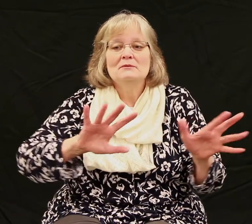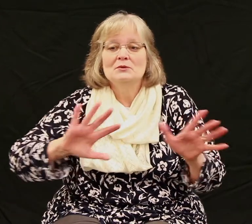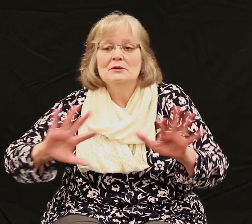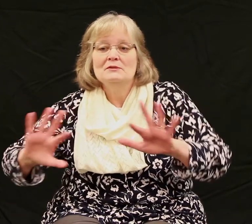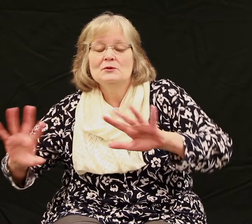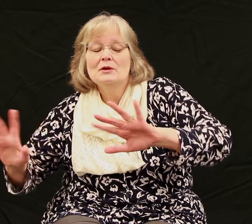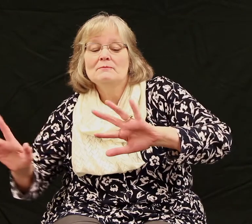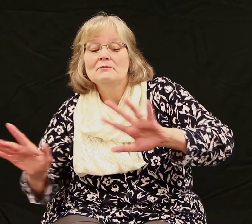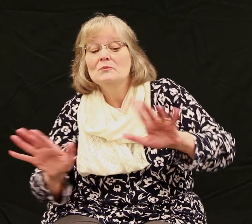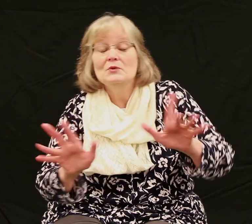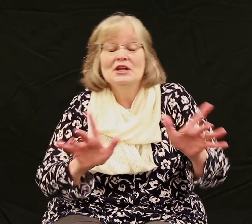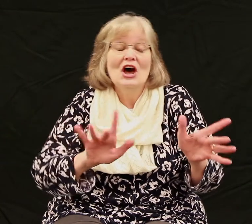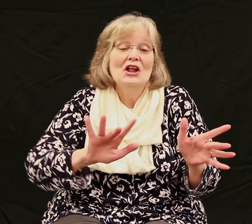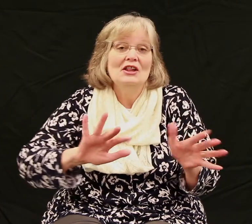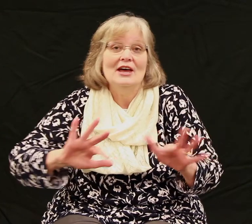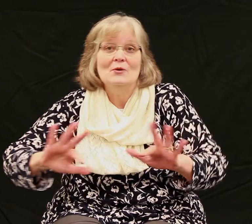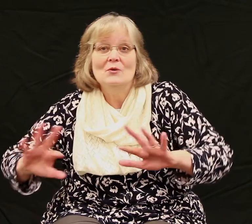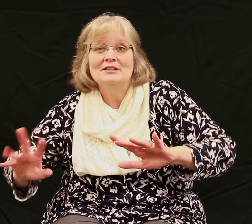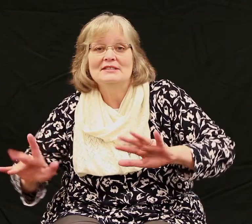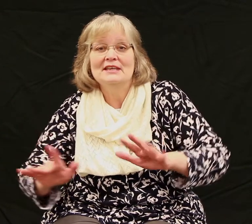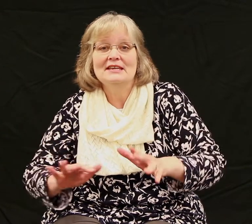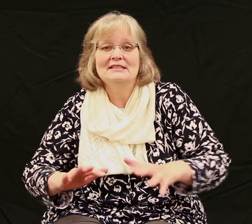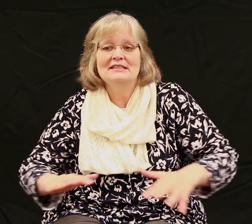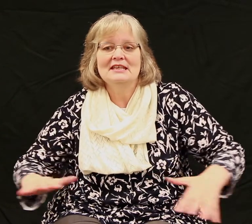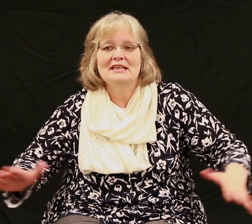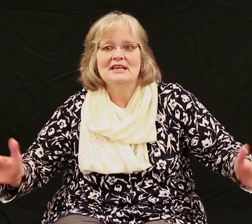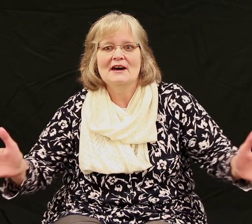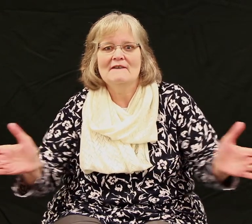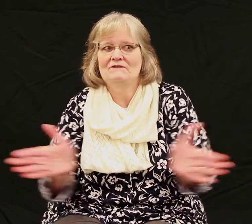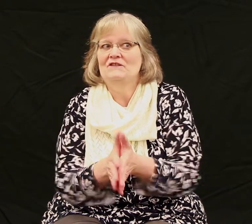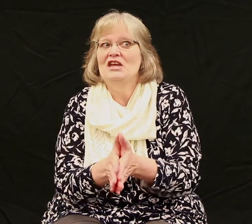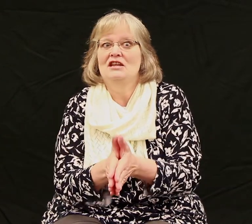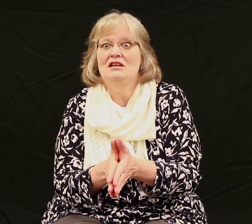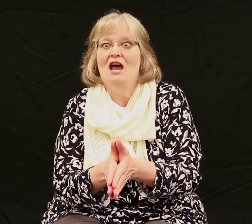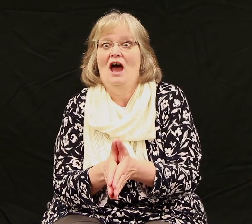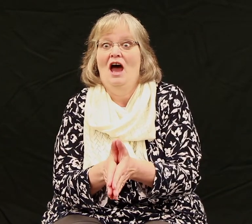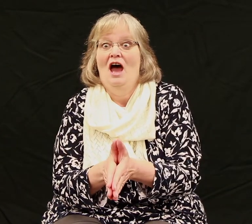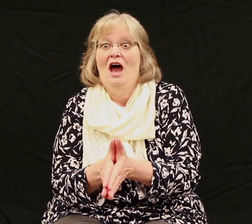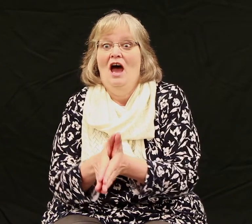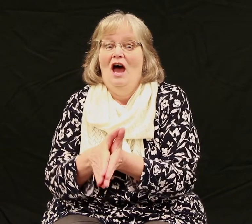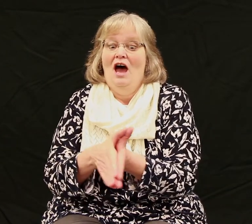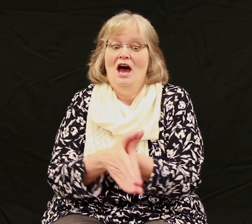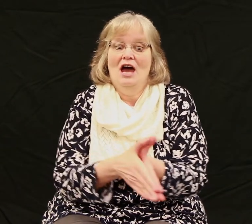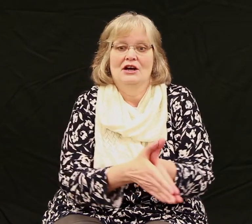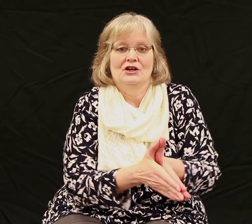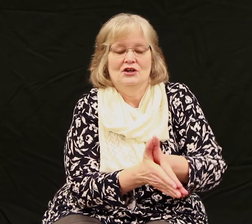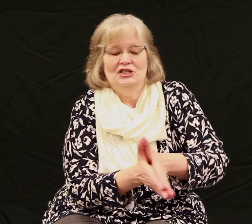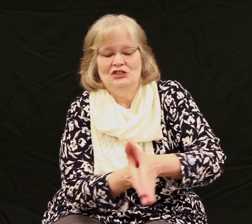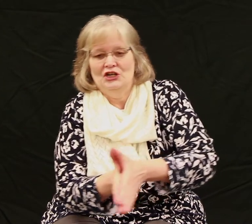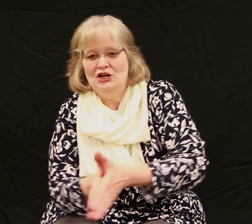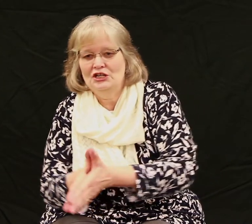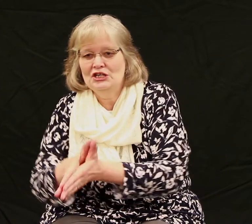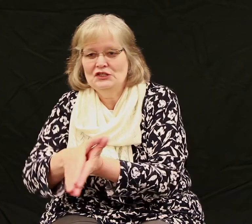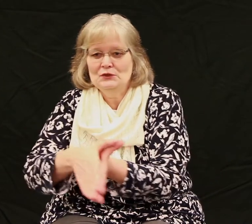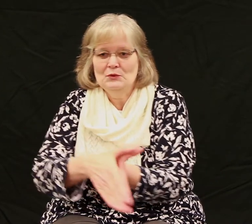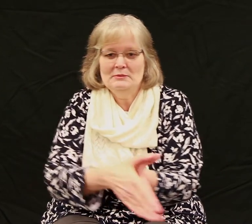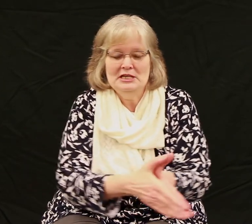swim swim when all at once they see a fin. A hungry shark is swimming